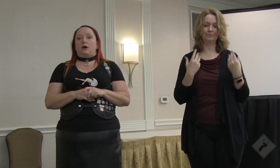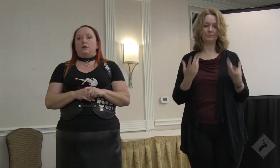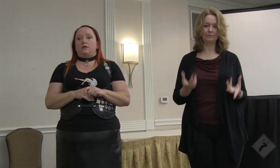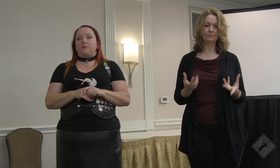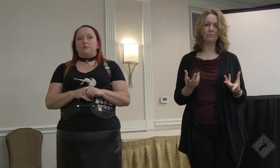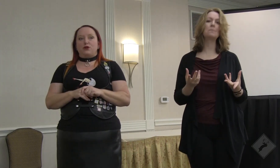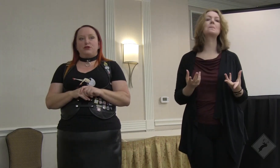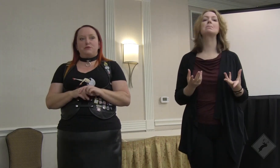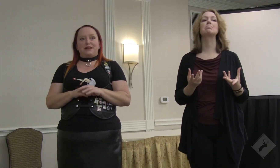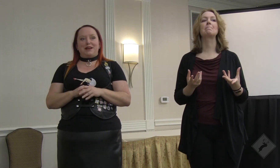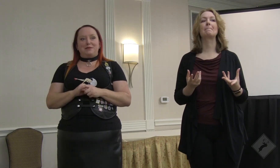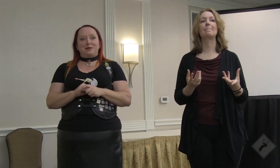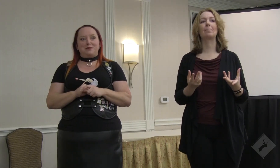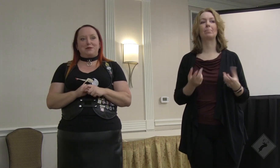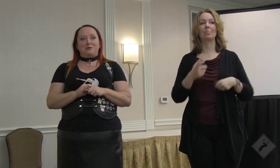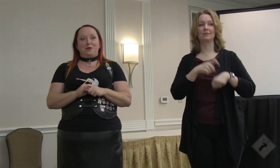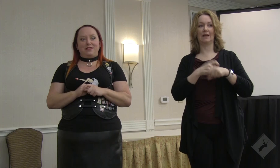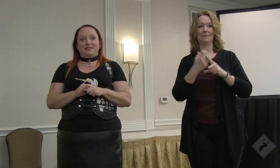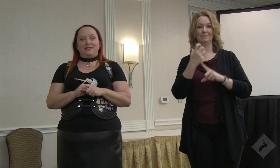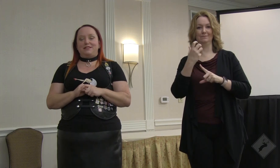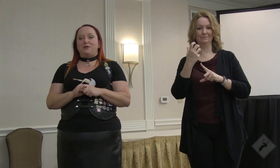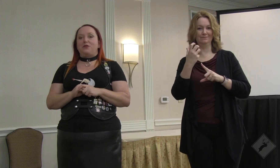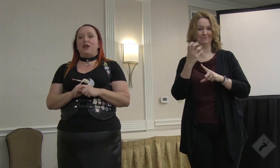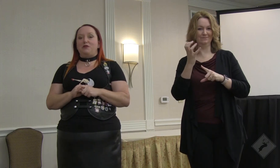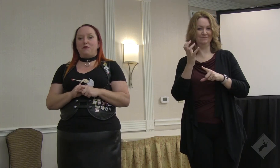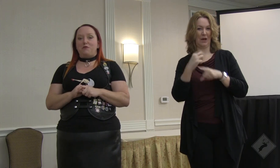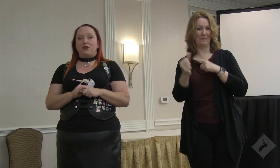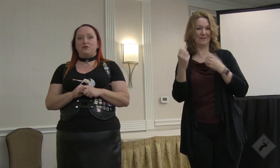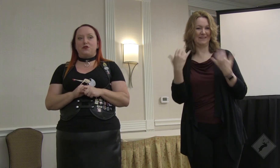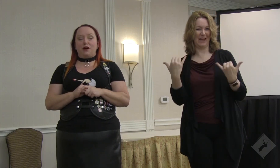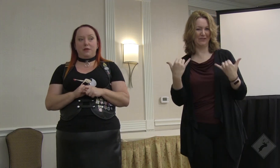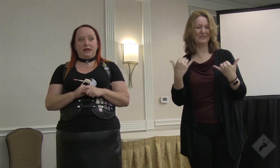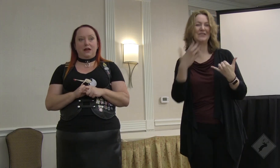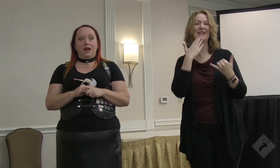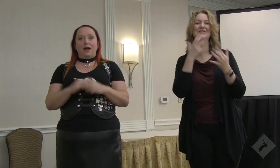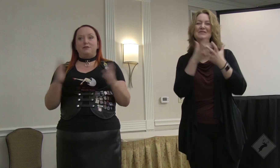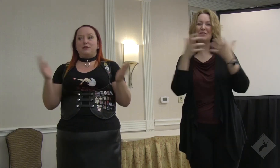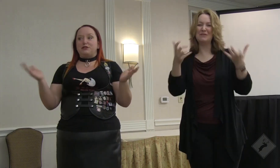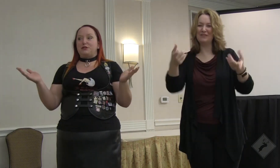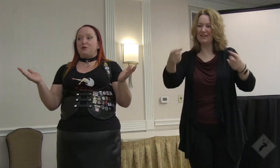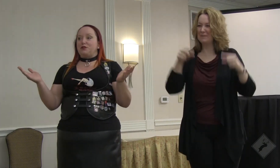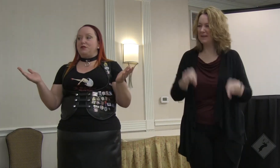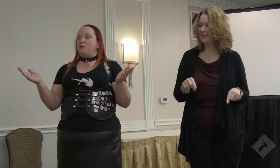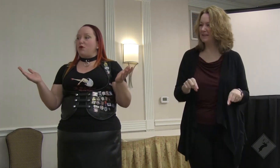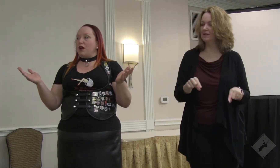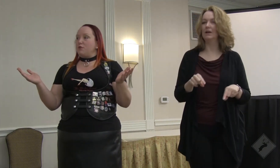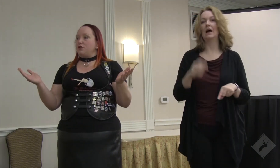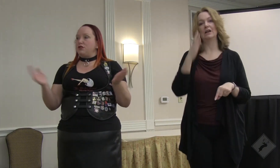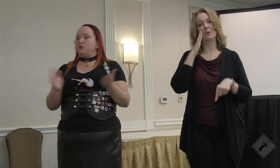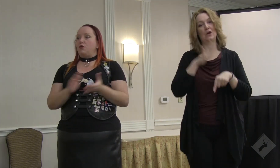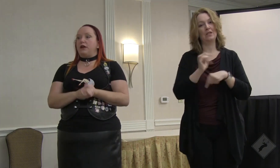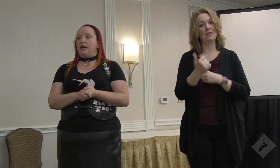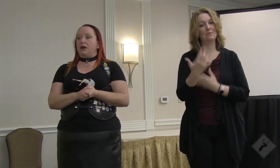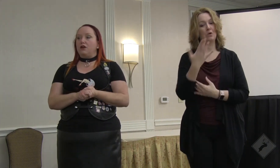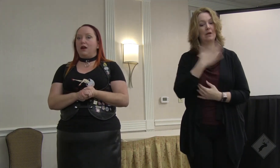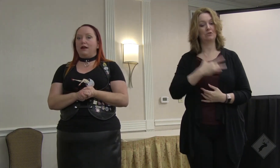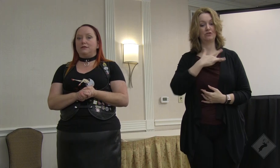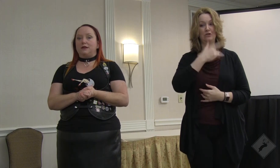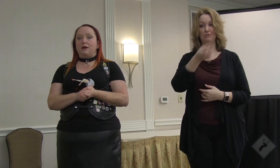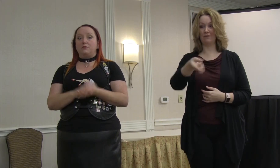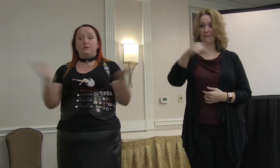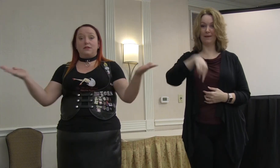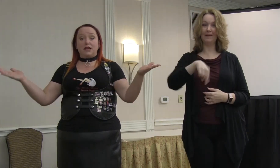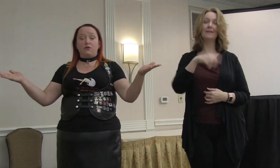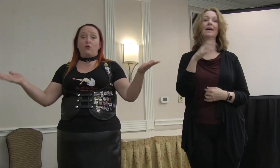I'm pretty sure my time is up at this point. So thank you very much for coming, especially so early in the morning. I appreciate you all being here.